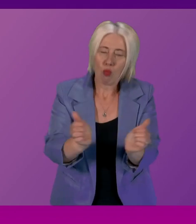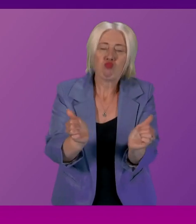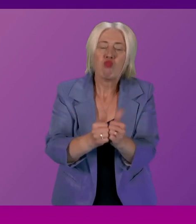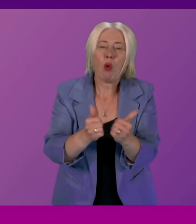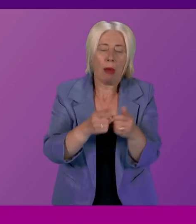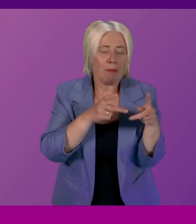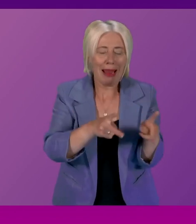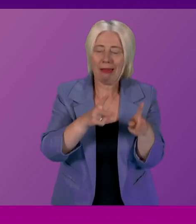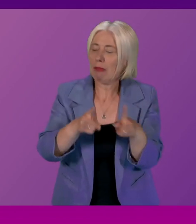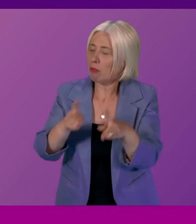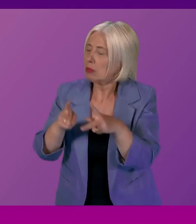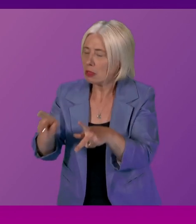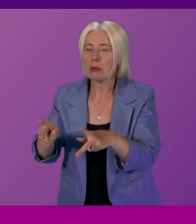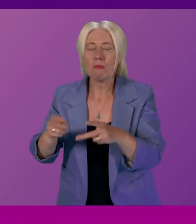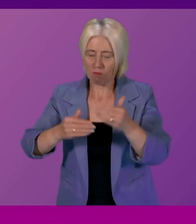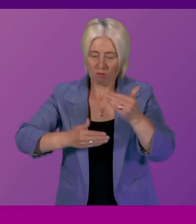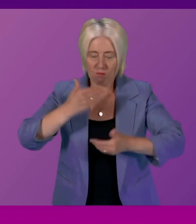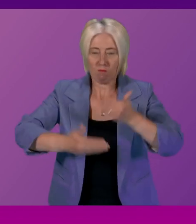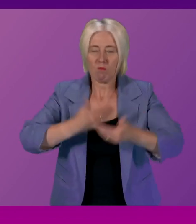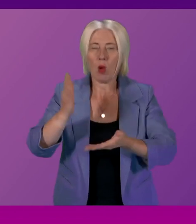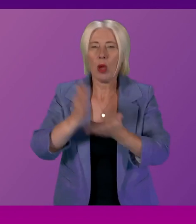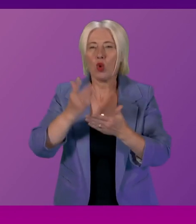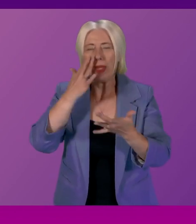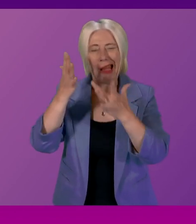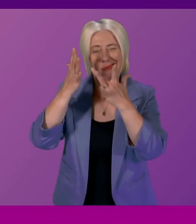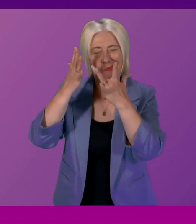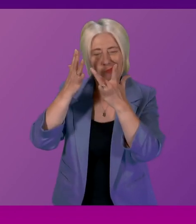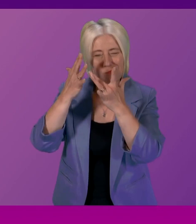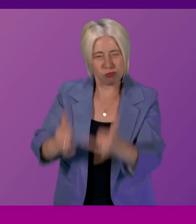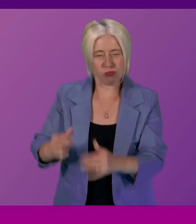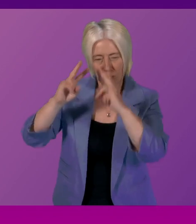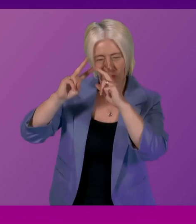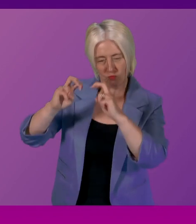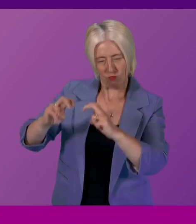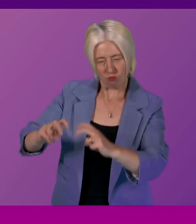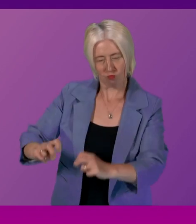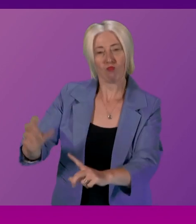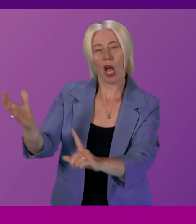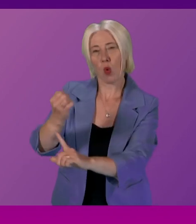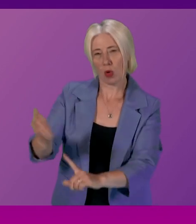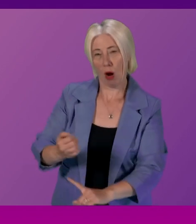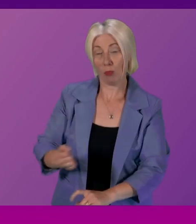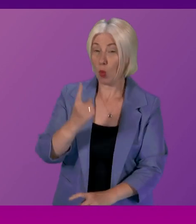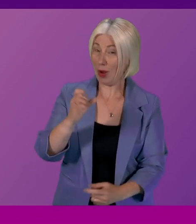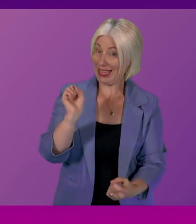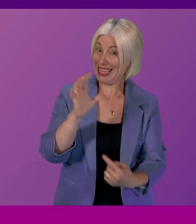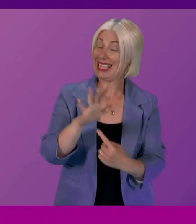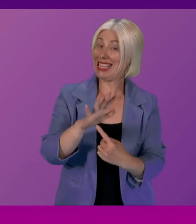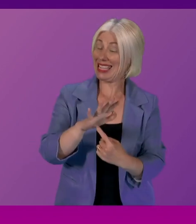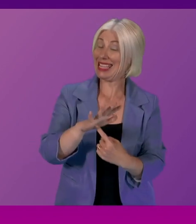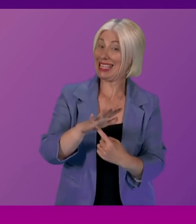mechanisms in place to be able to scrutinise those outcomes. One of the key areas that we're working on